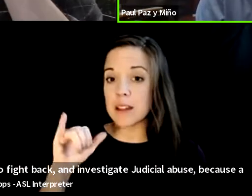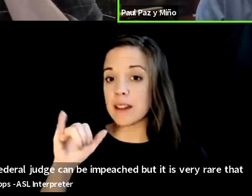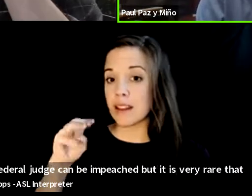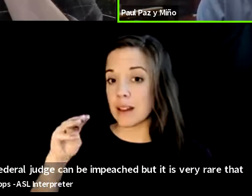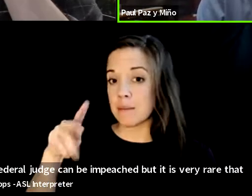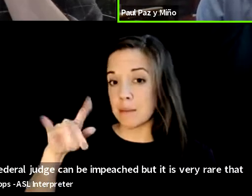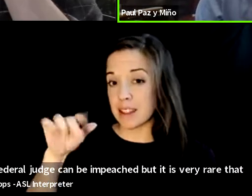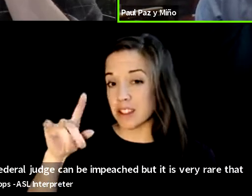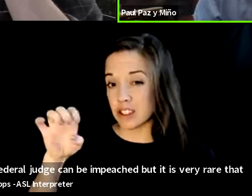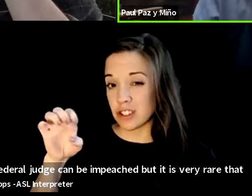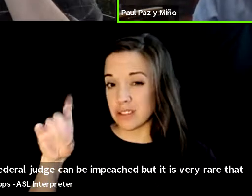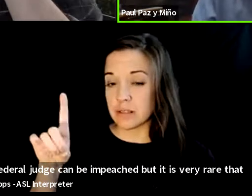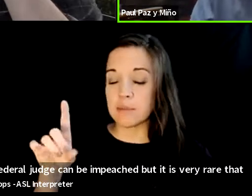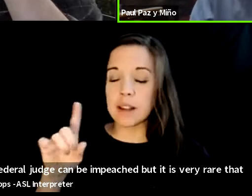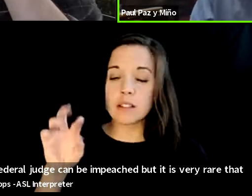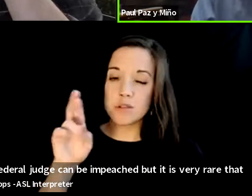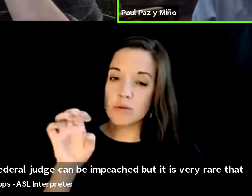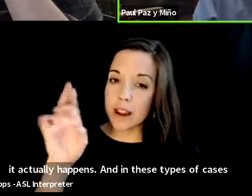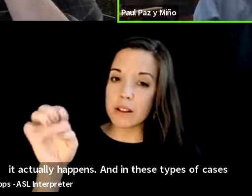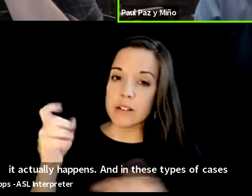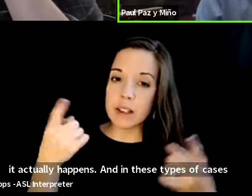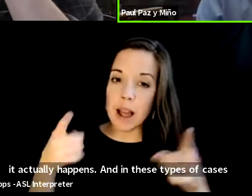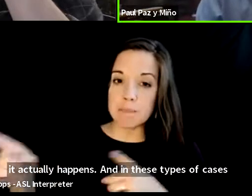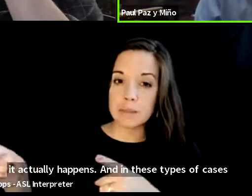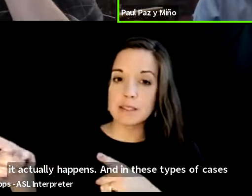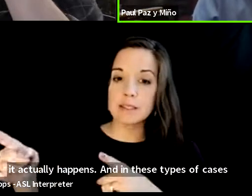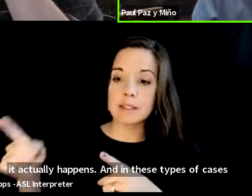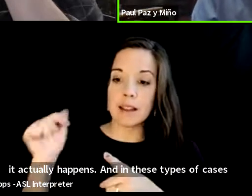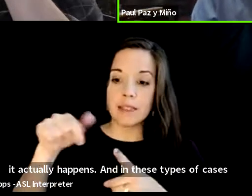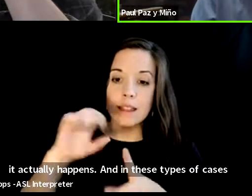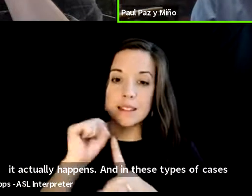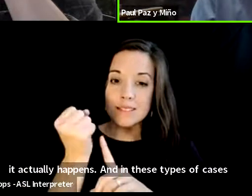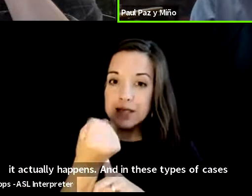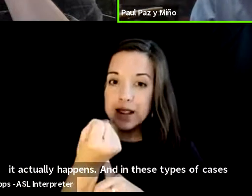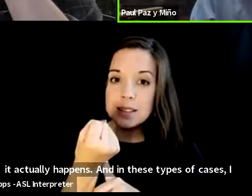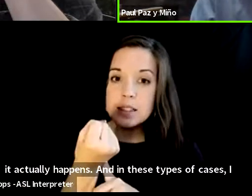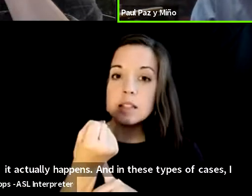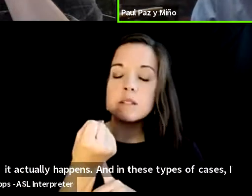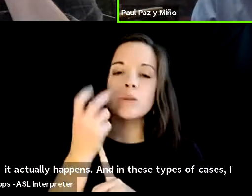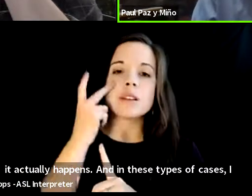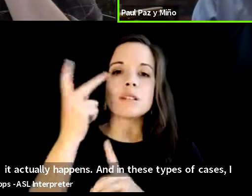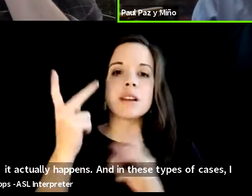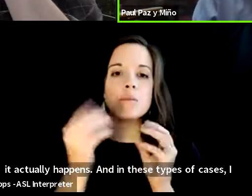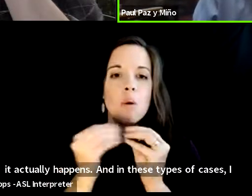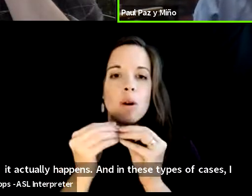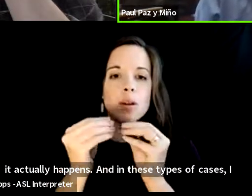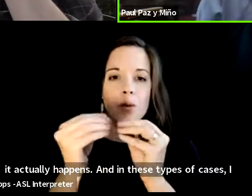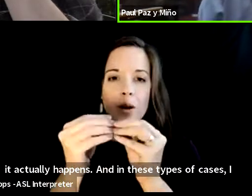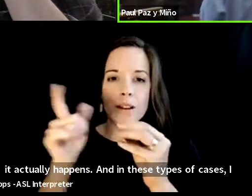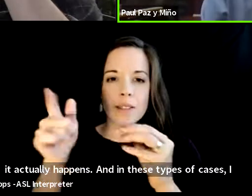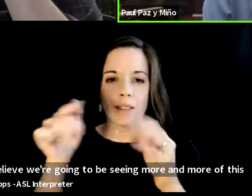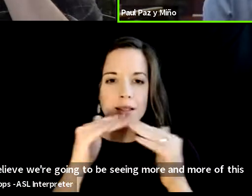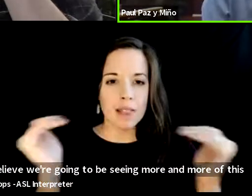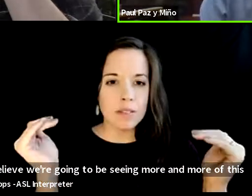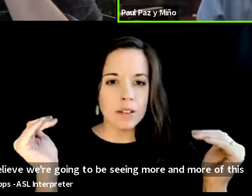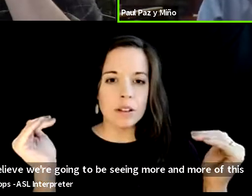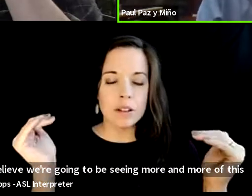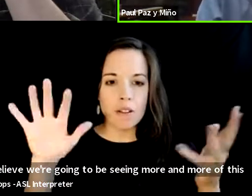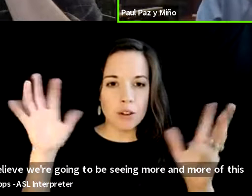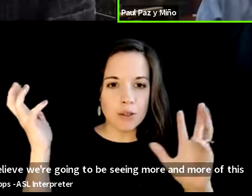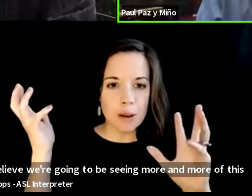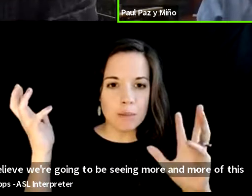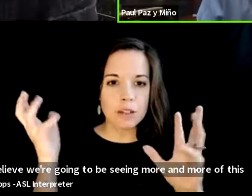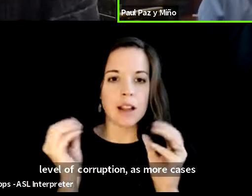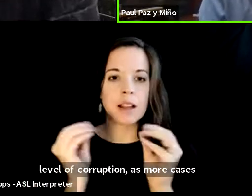actually happens and in these types of cases i believe we're going to be seeing more and more of this level of of corruption as more